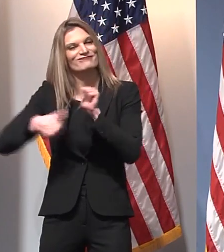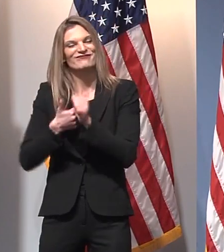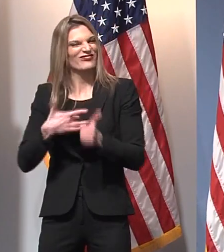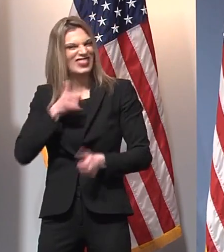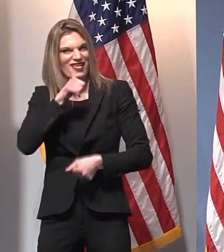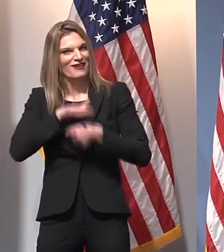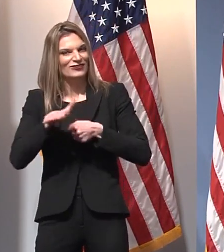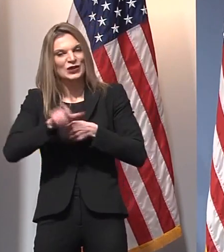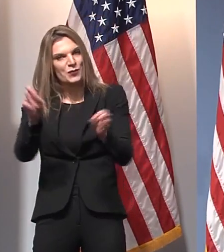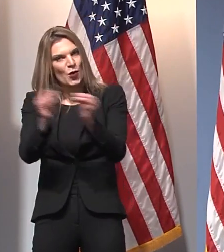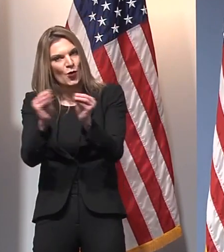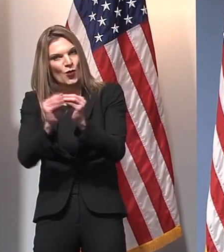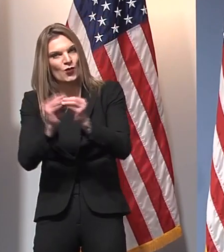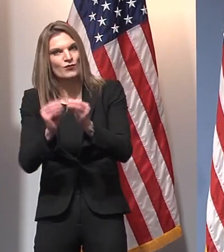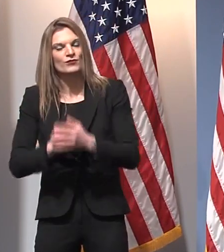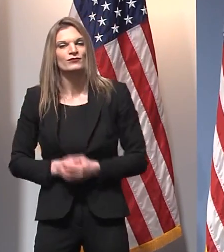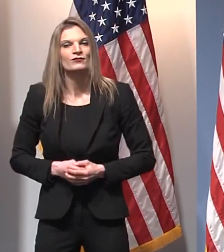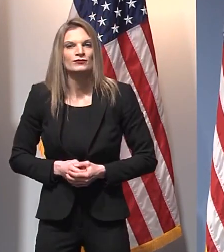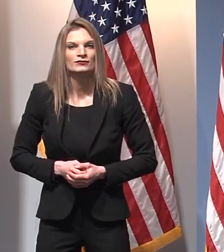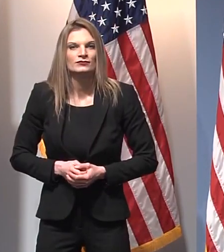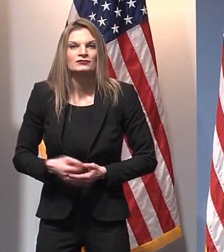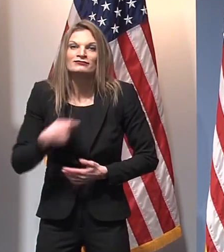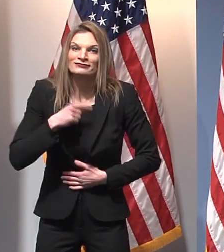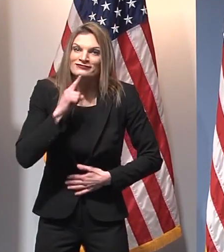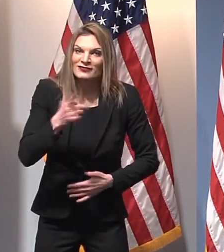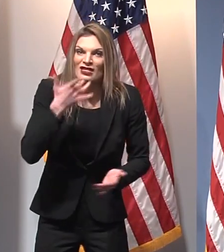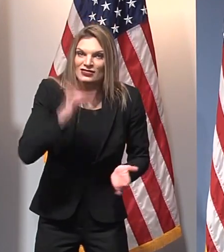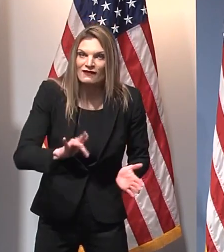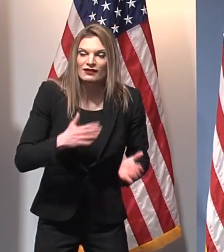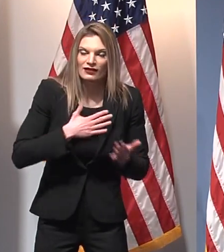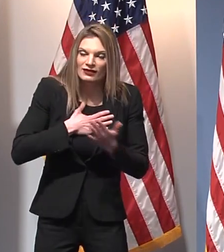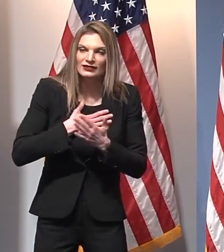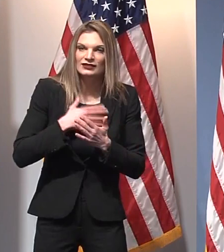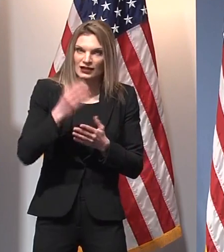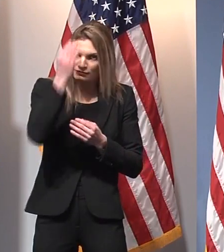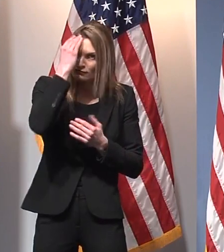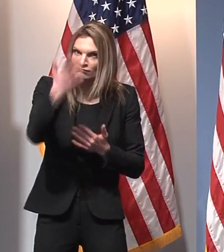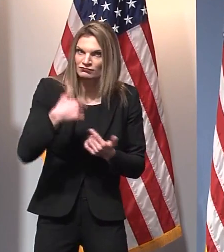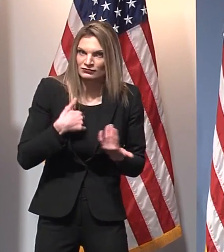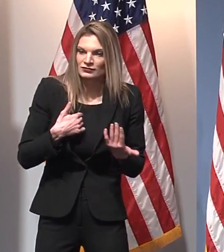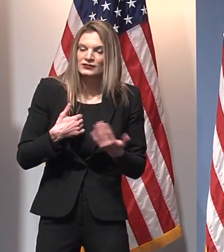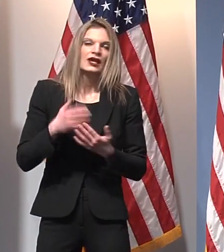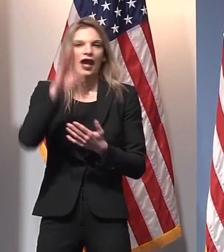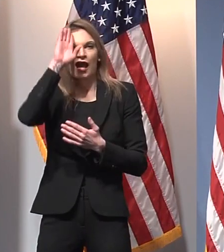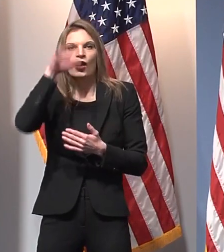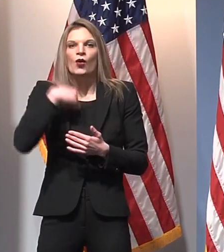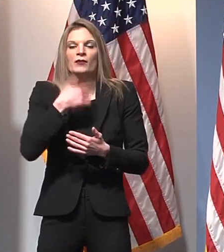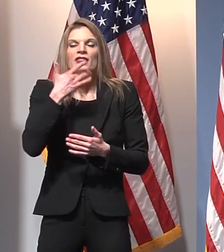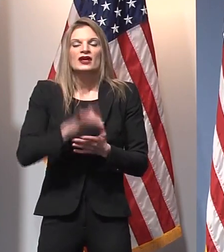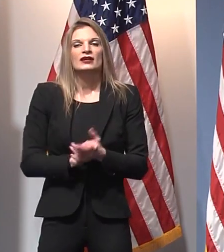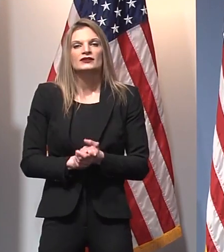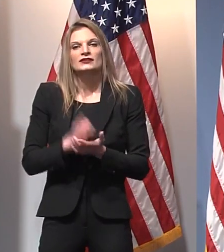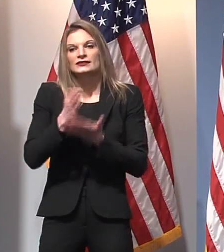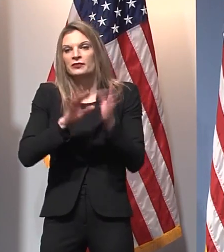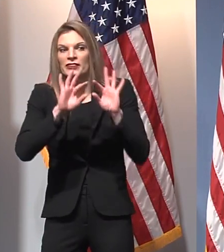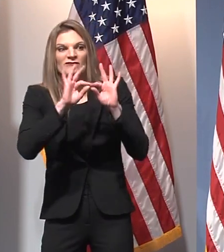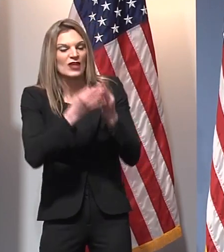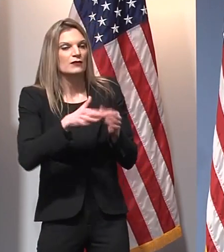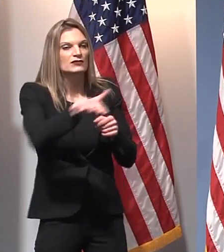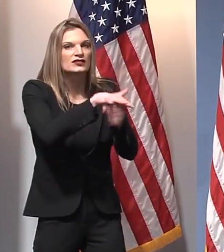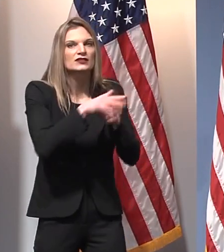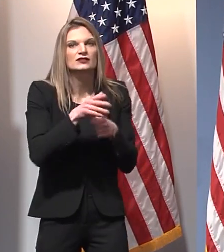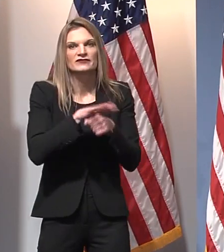But for many families that are far less fortunate than my own, the devastation has been profound. And this has been especially true for families of color,